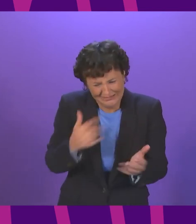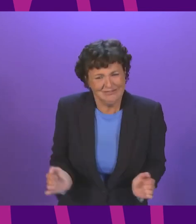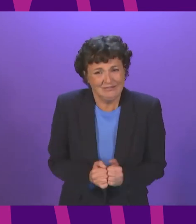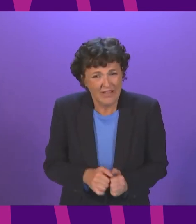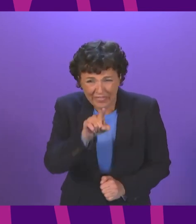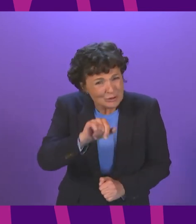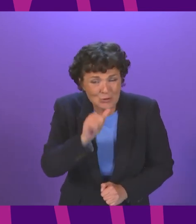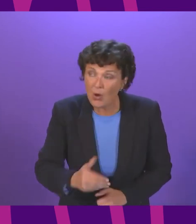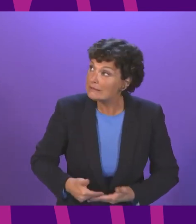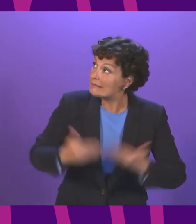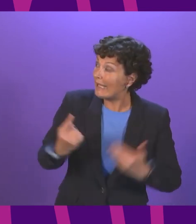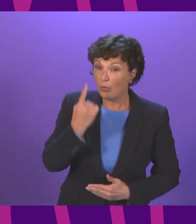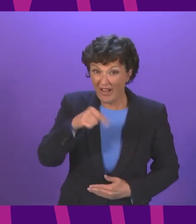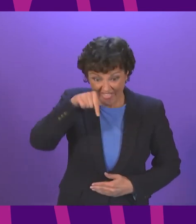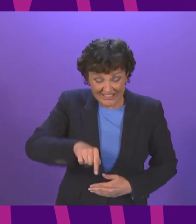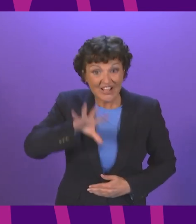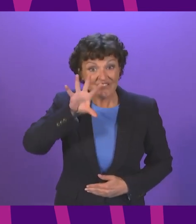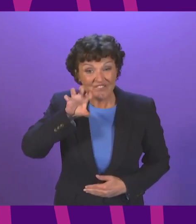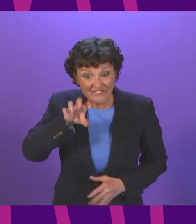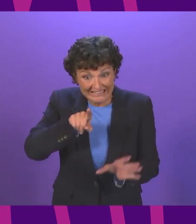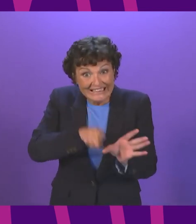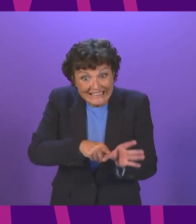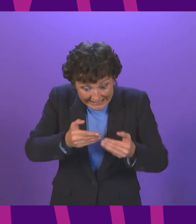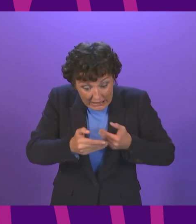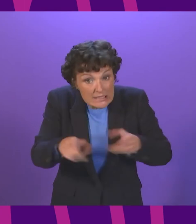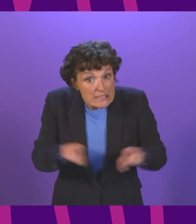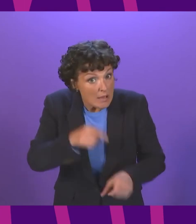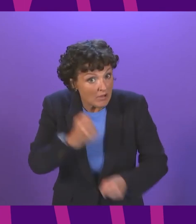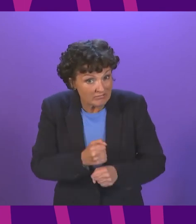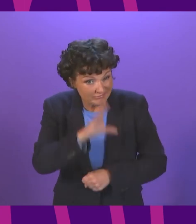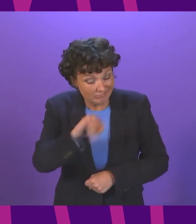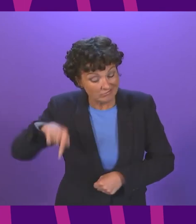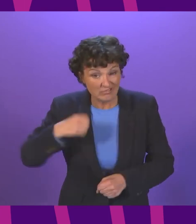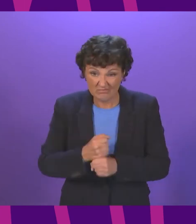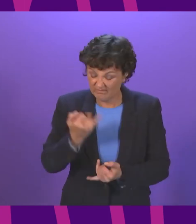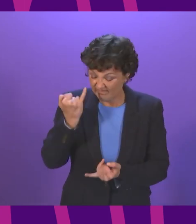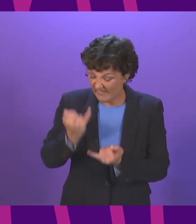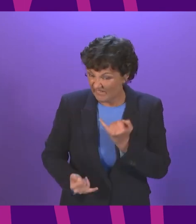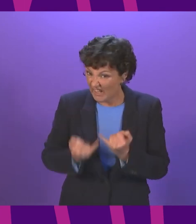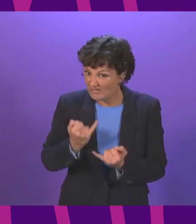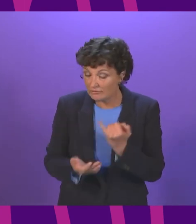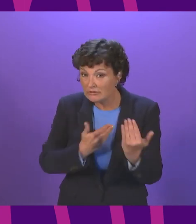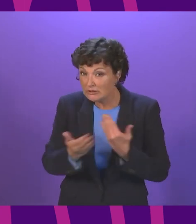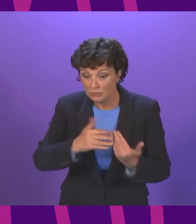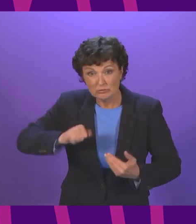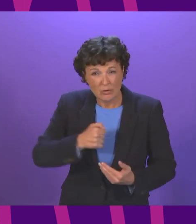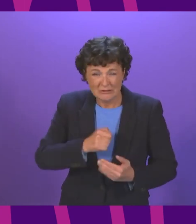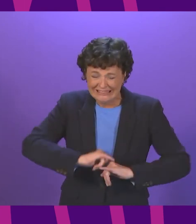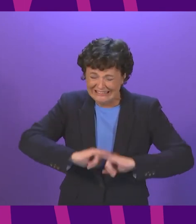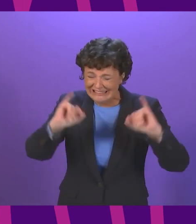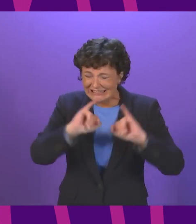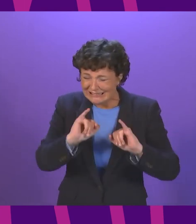government this is the 15th year of an old one one that has failed to tackle Scotland's gravest problems